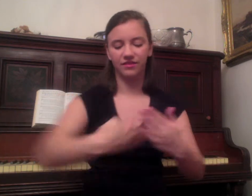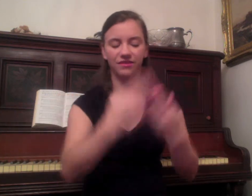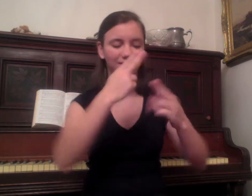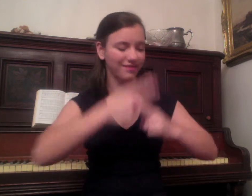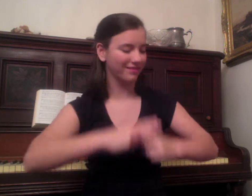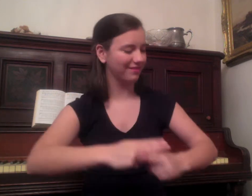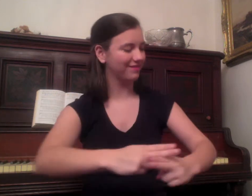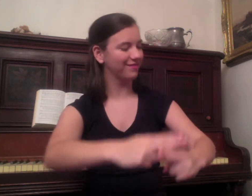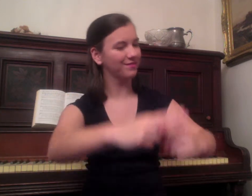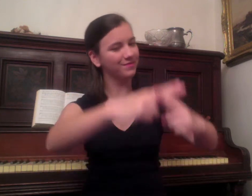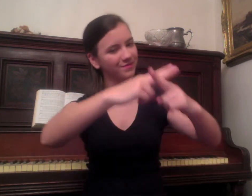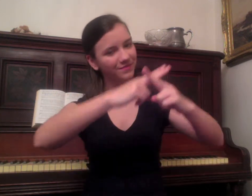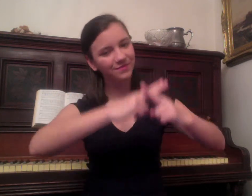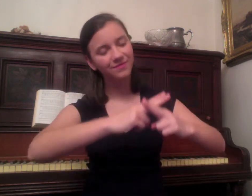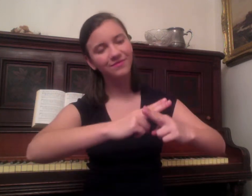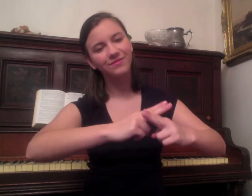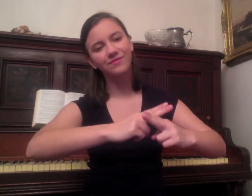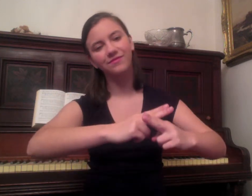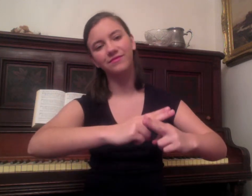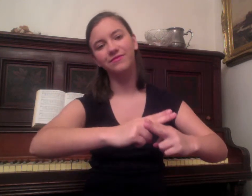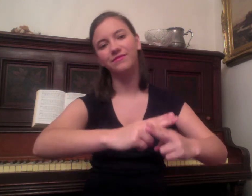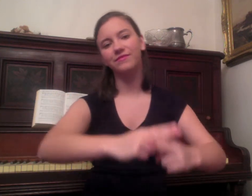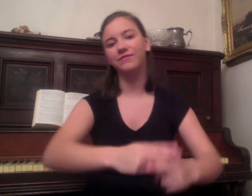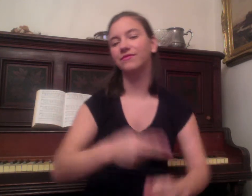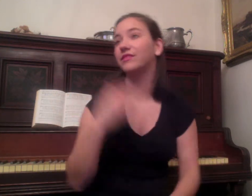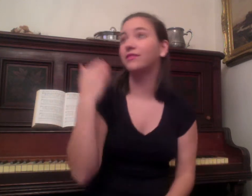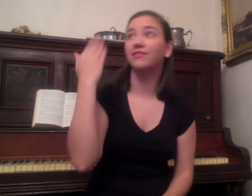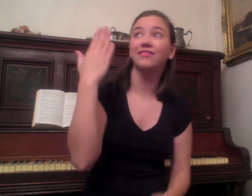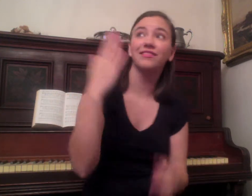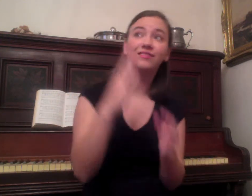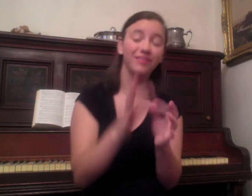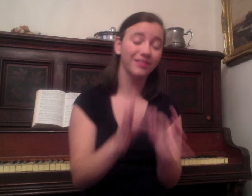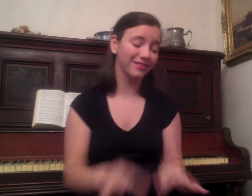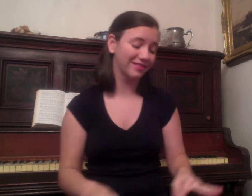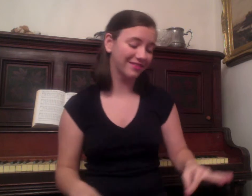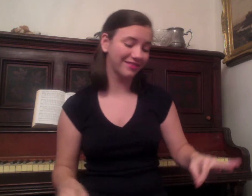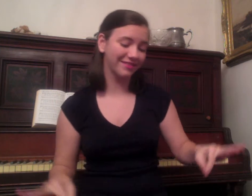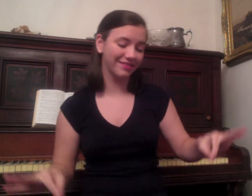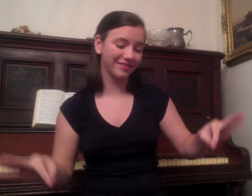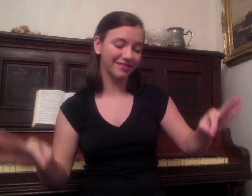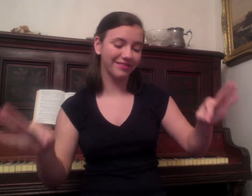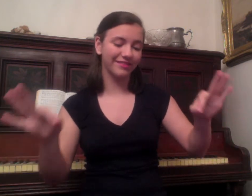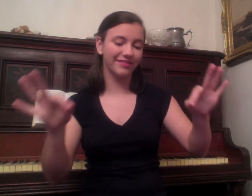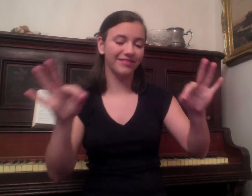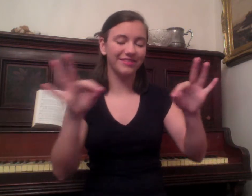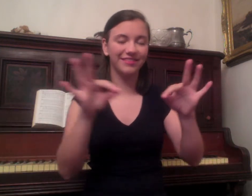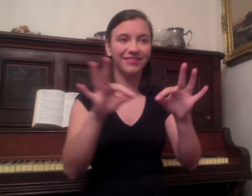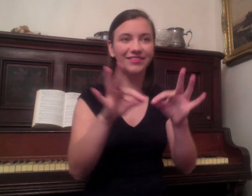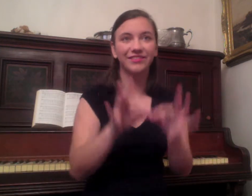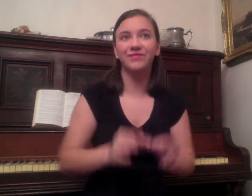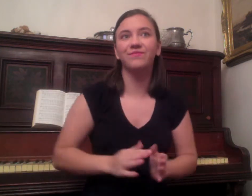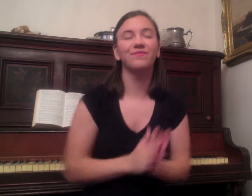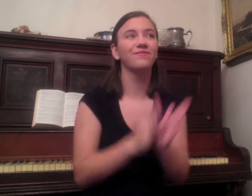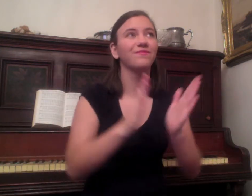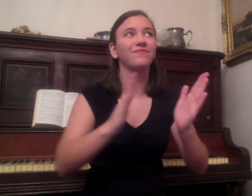is our God,